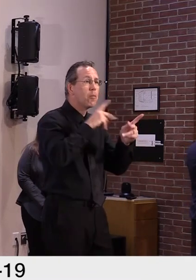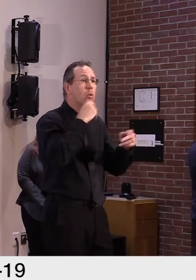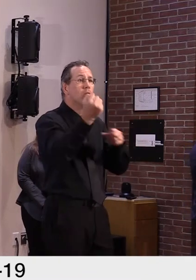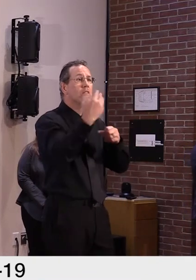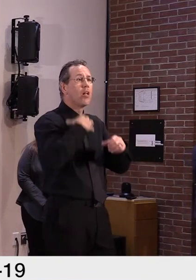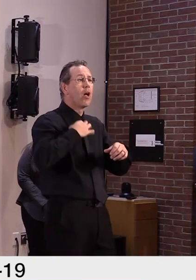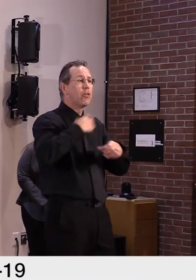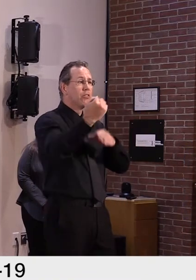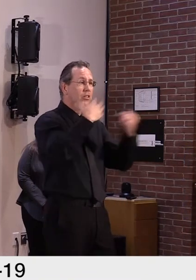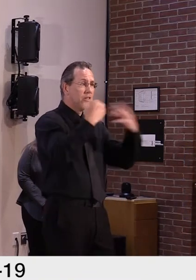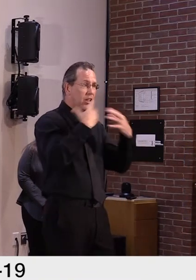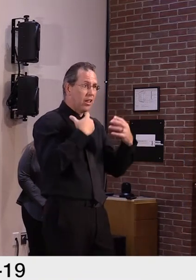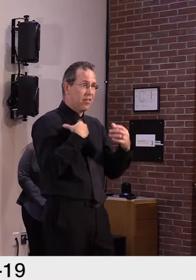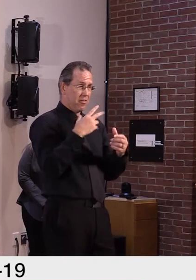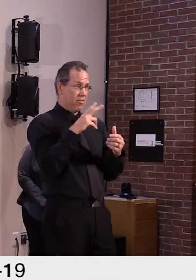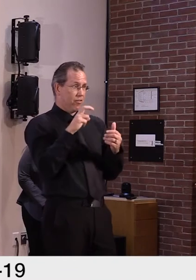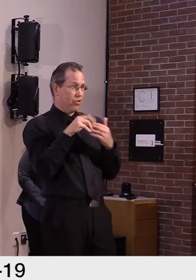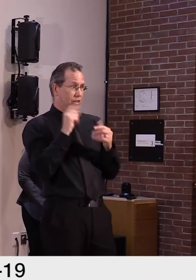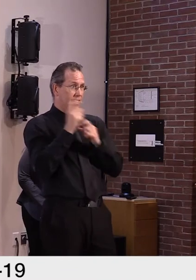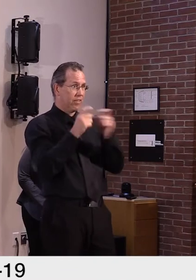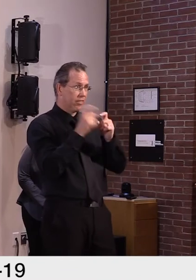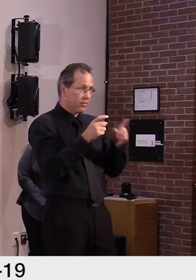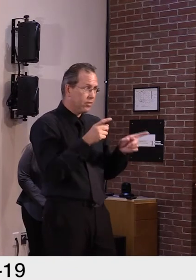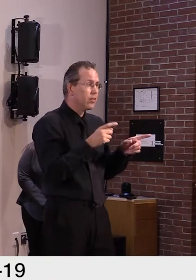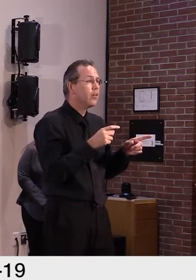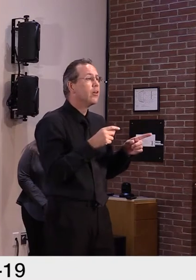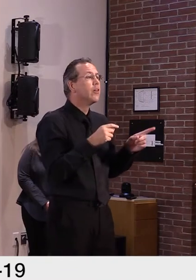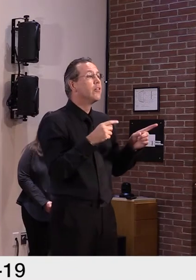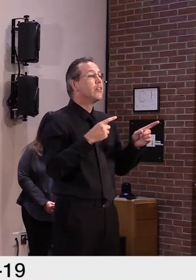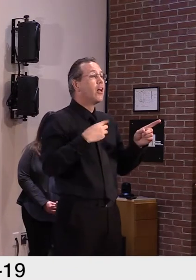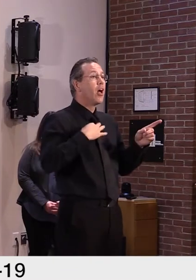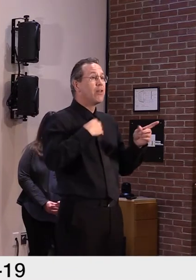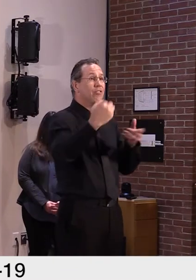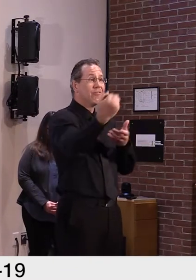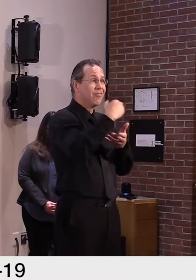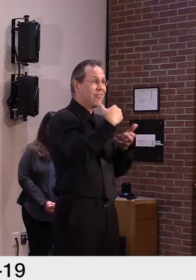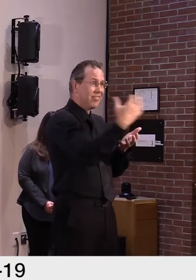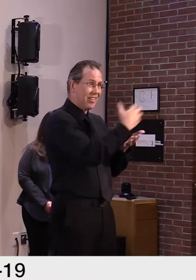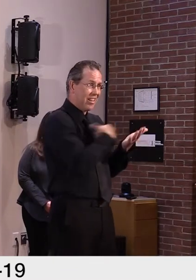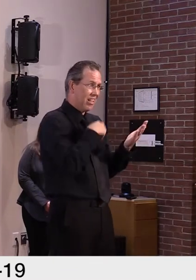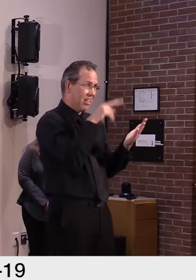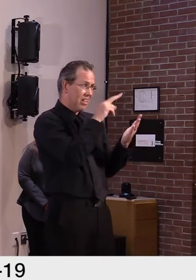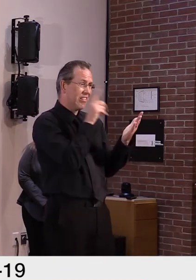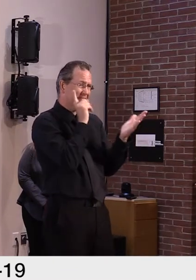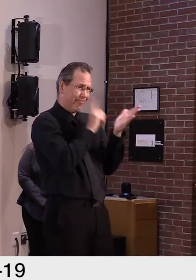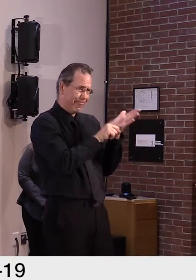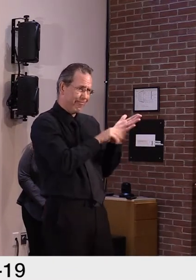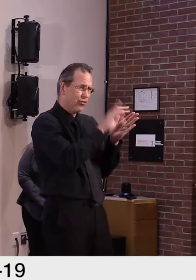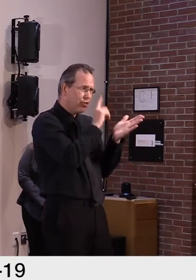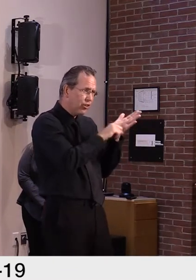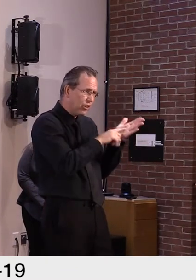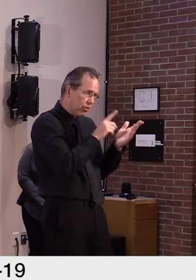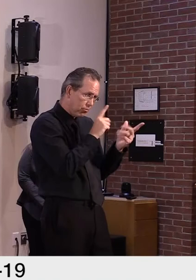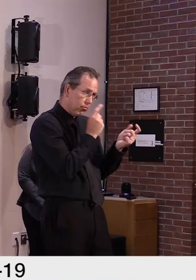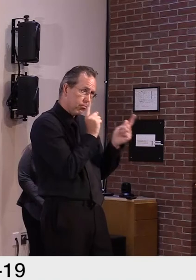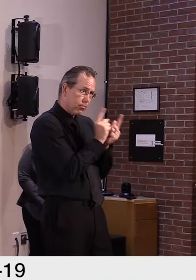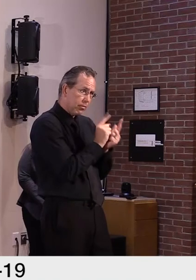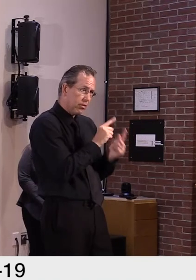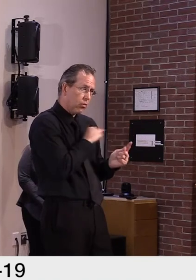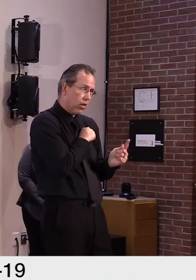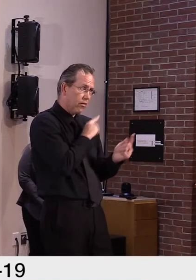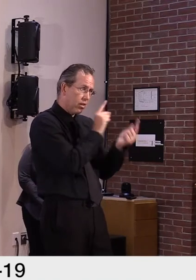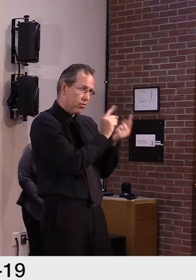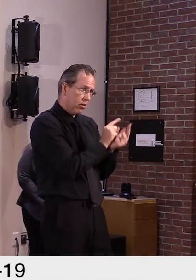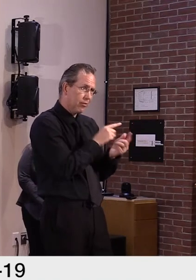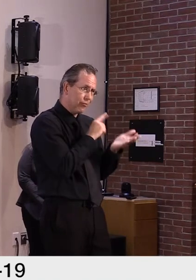Another series of checks went out this week. Uh, at this time, we're still talking about the first, um, series of three